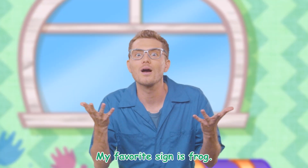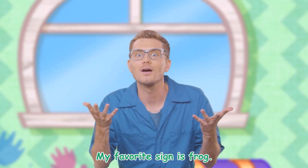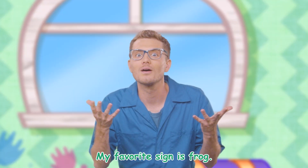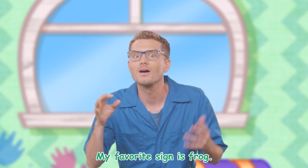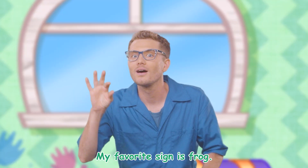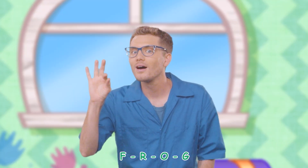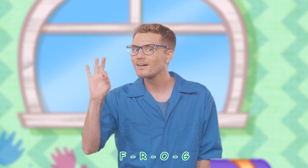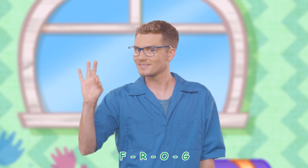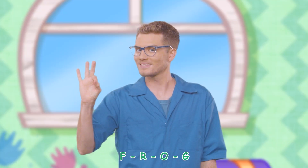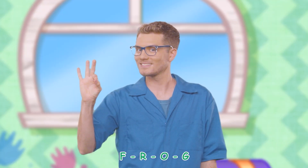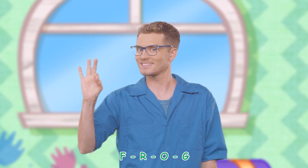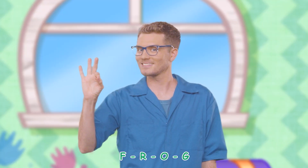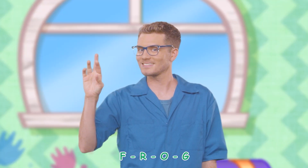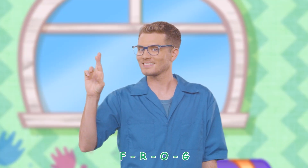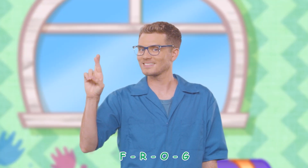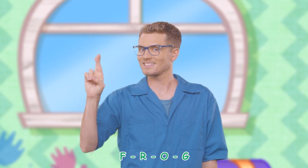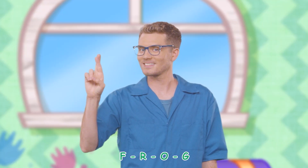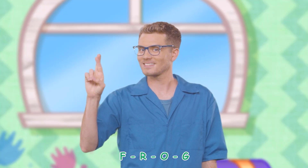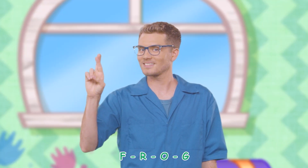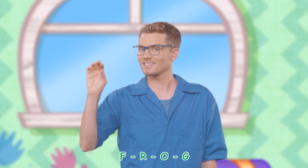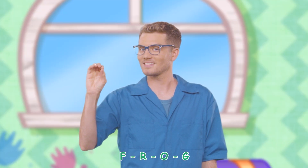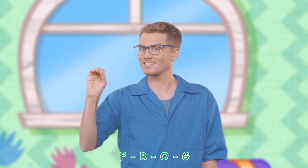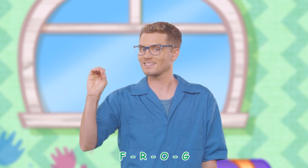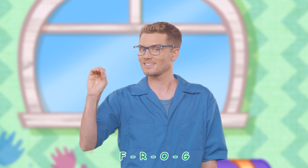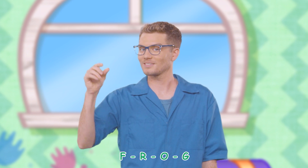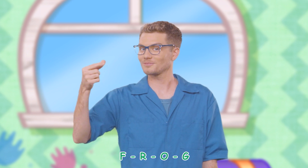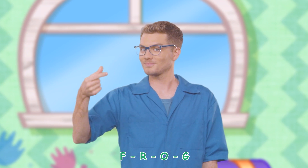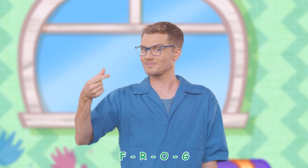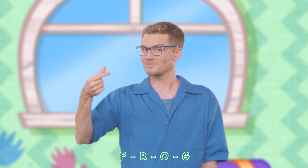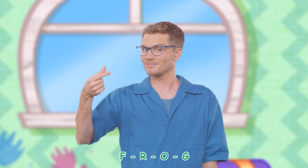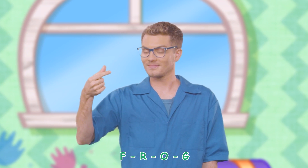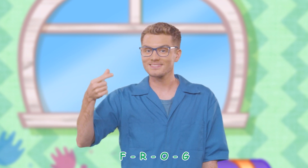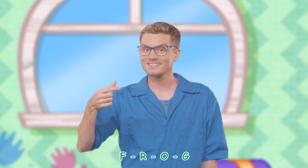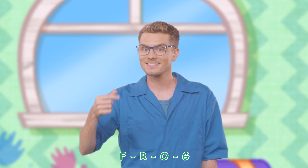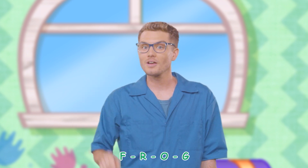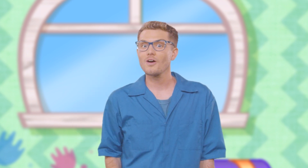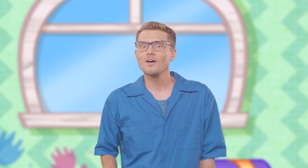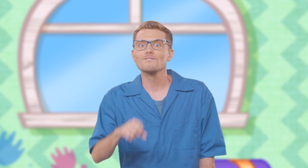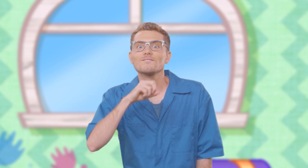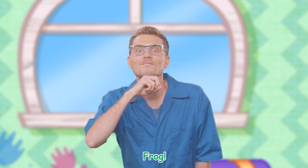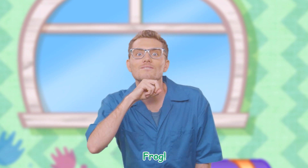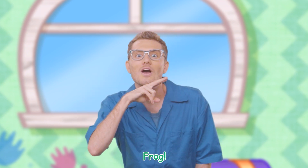frog F-R-O-G Frog